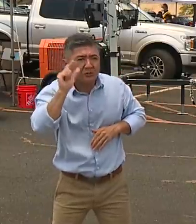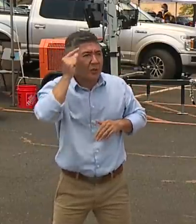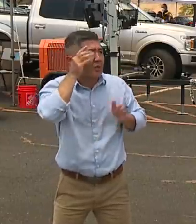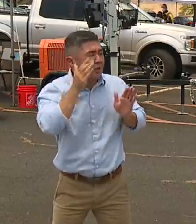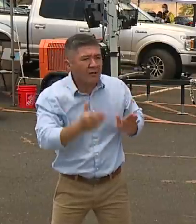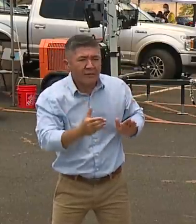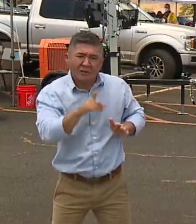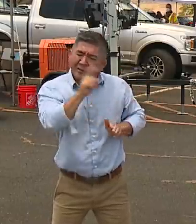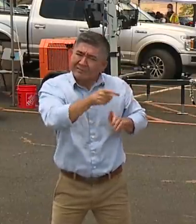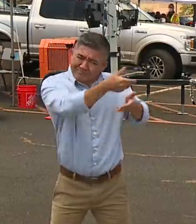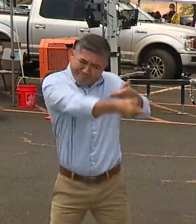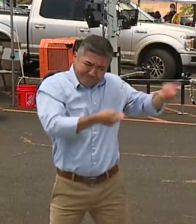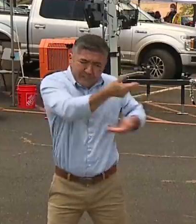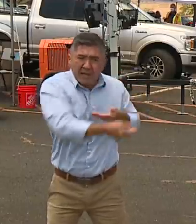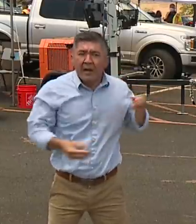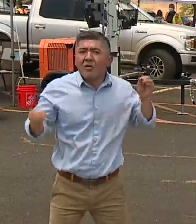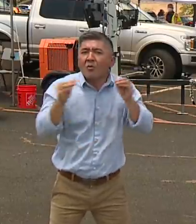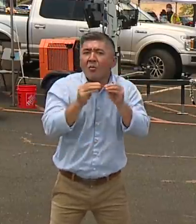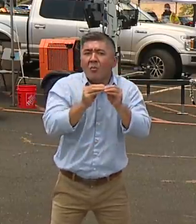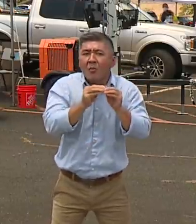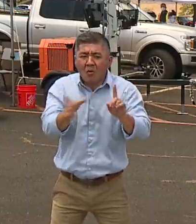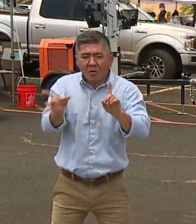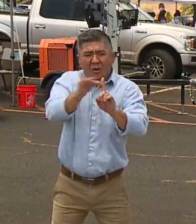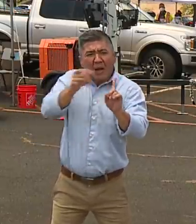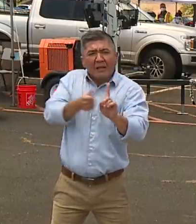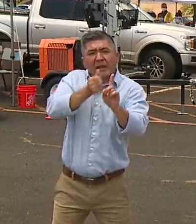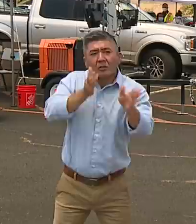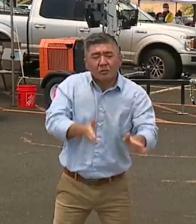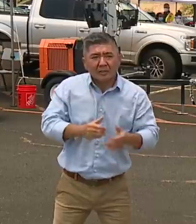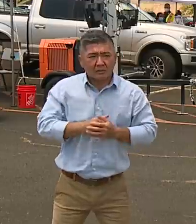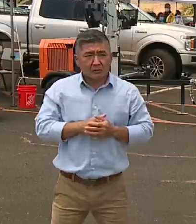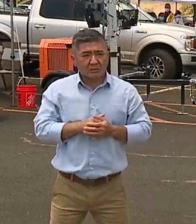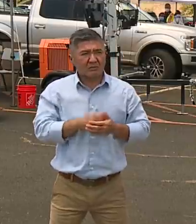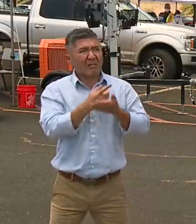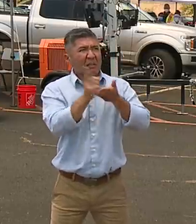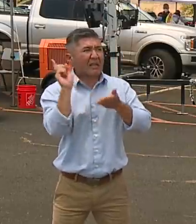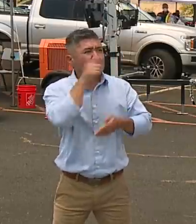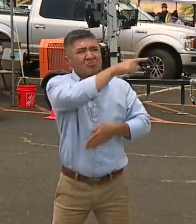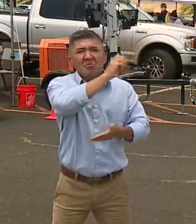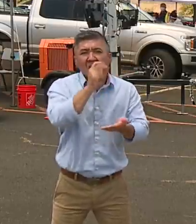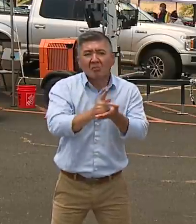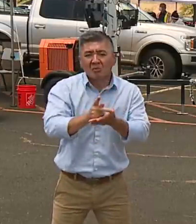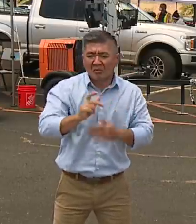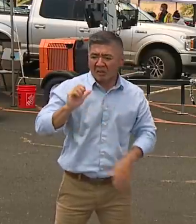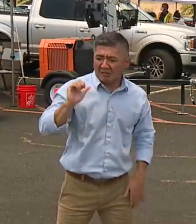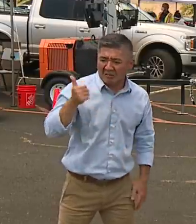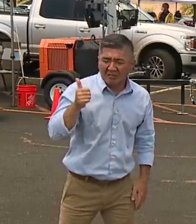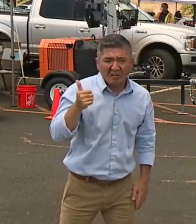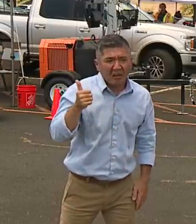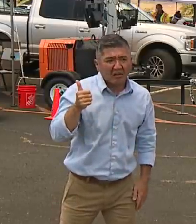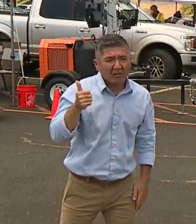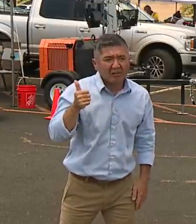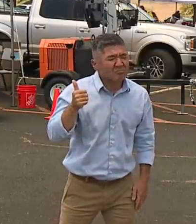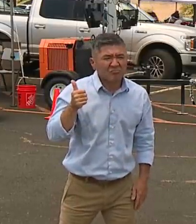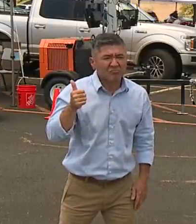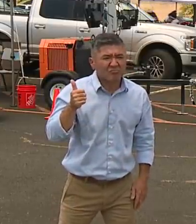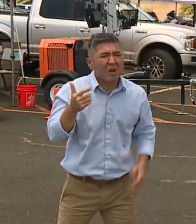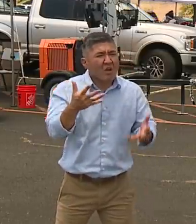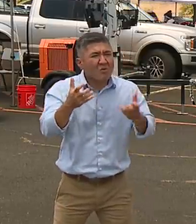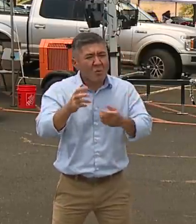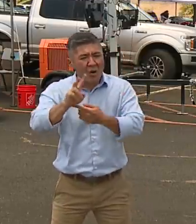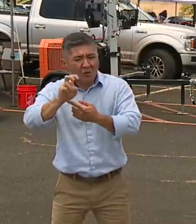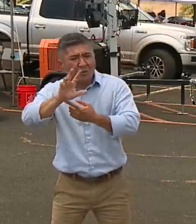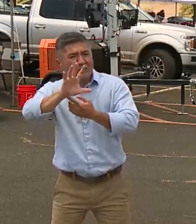They gave us permission last week for 10. Not many. We want somewhere between 250 to